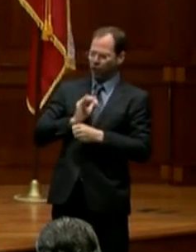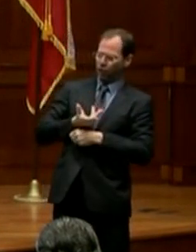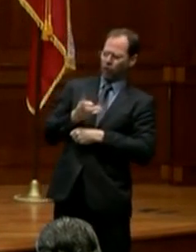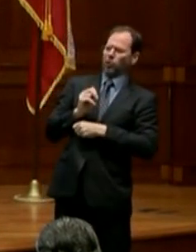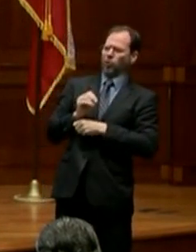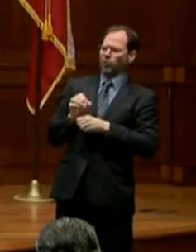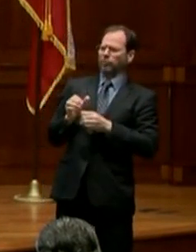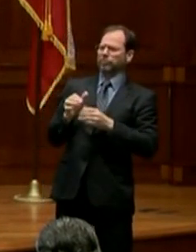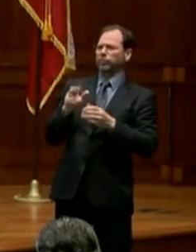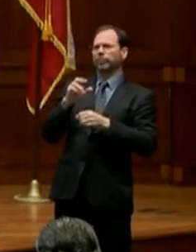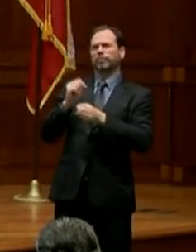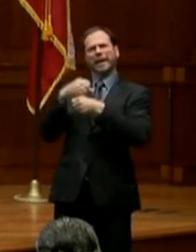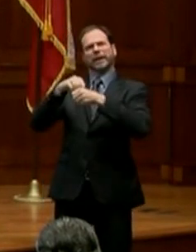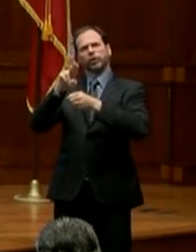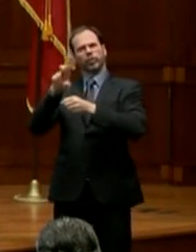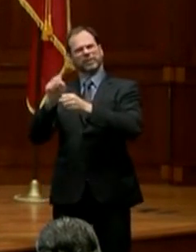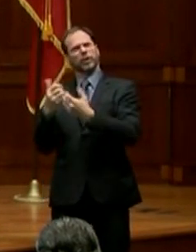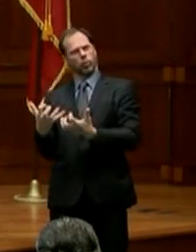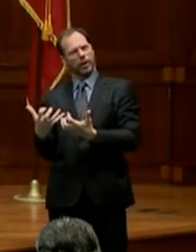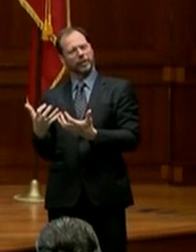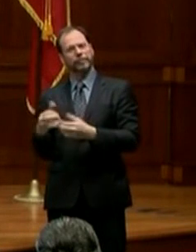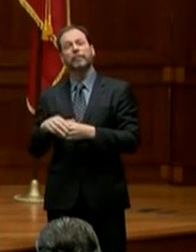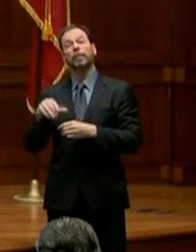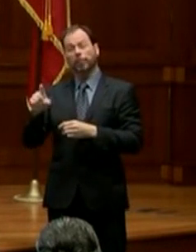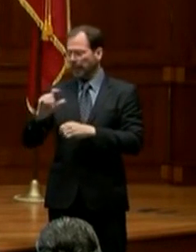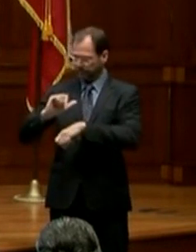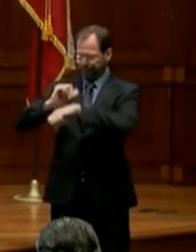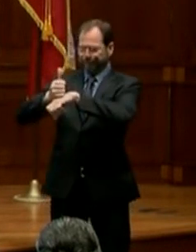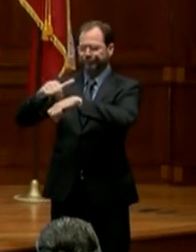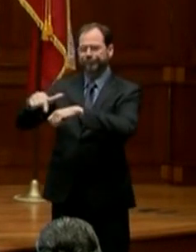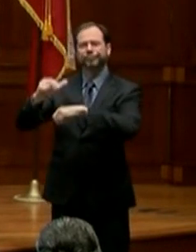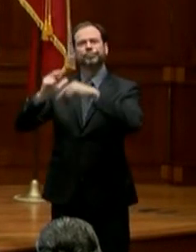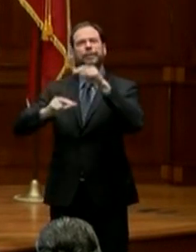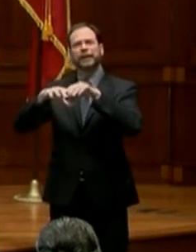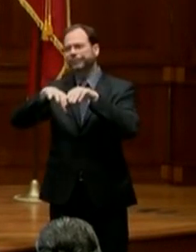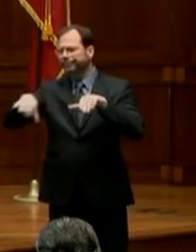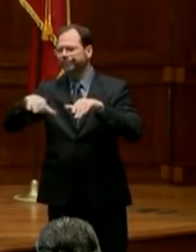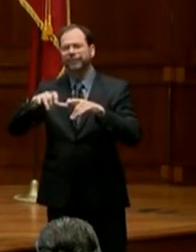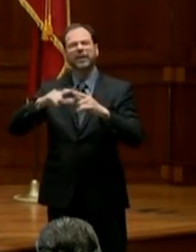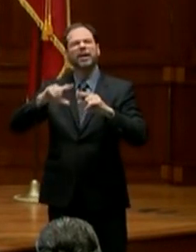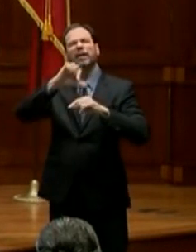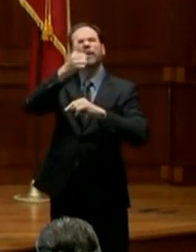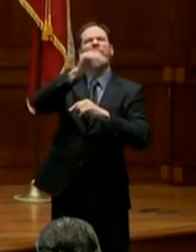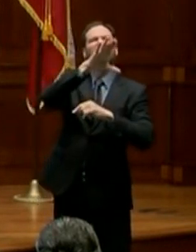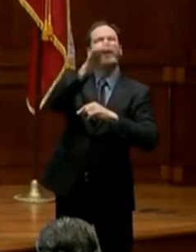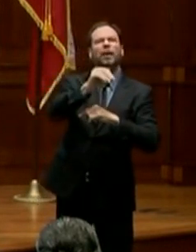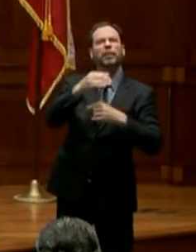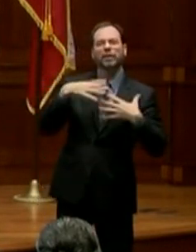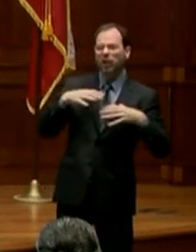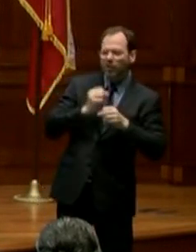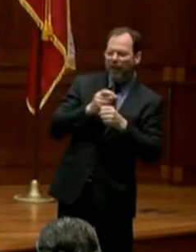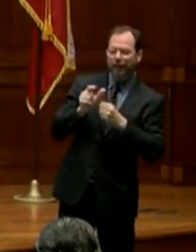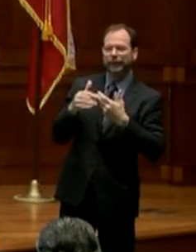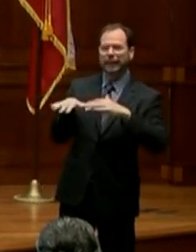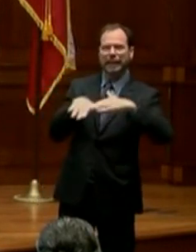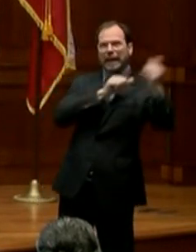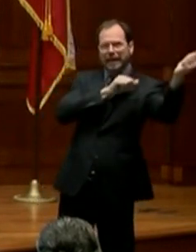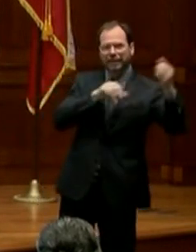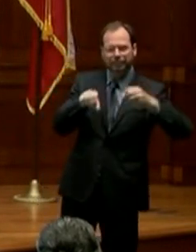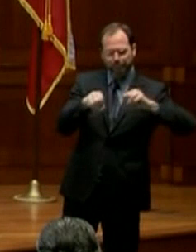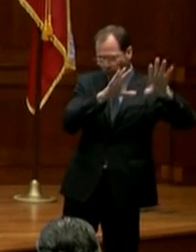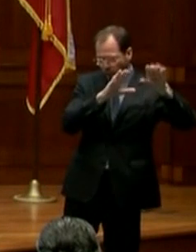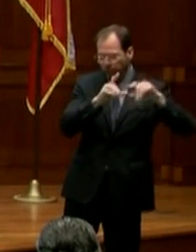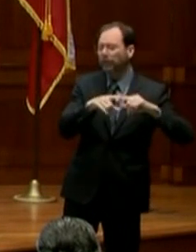capability. And so they used this facility that had been abandoned by Kimberly Clark to make products